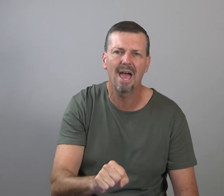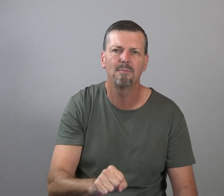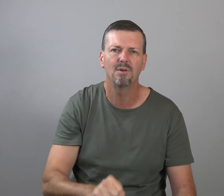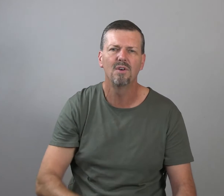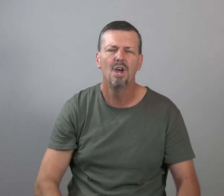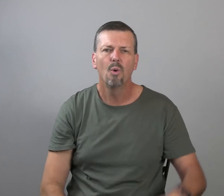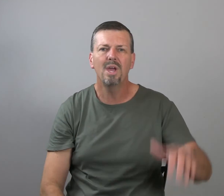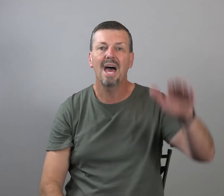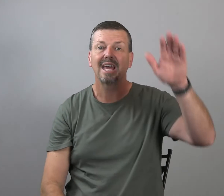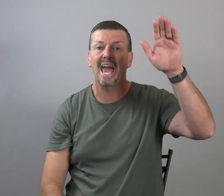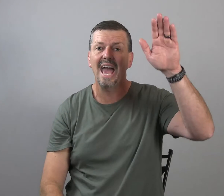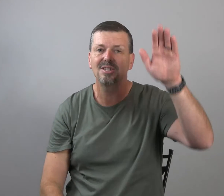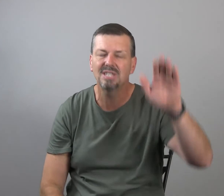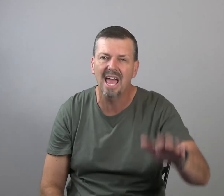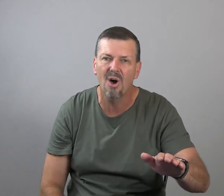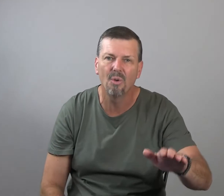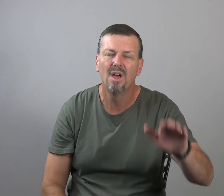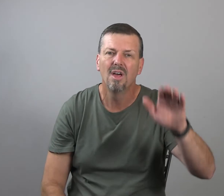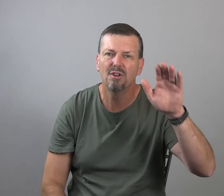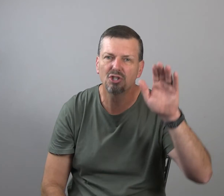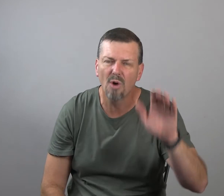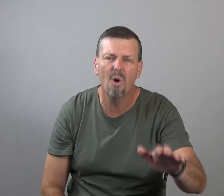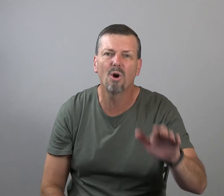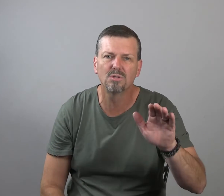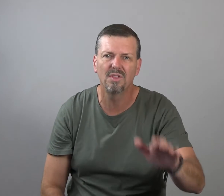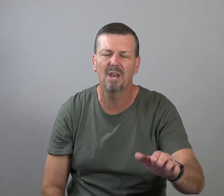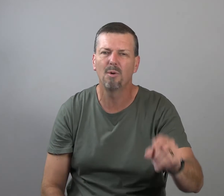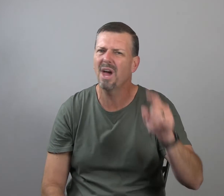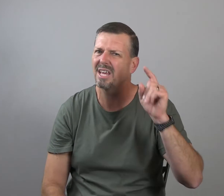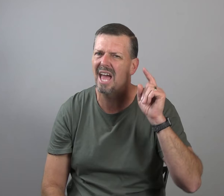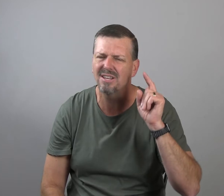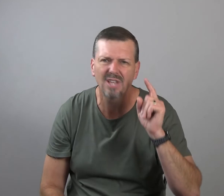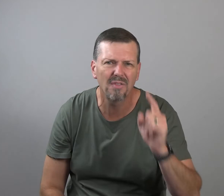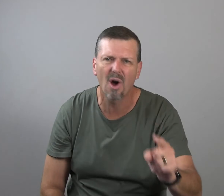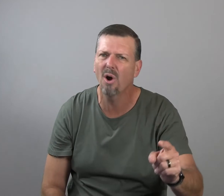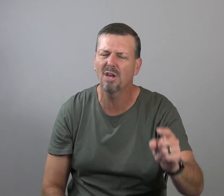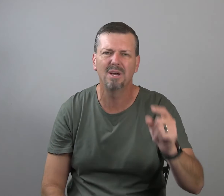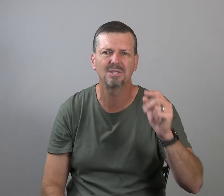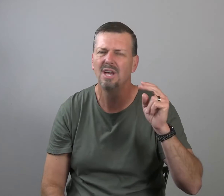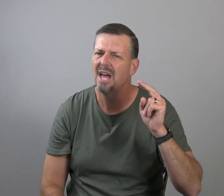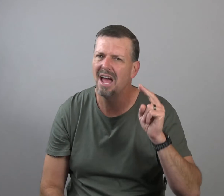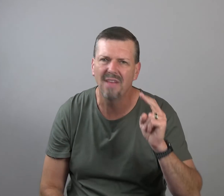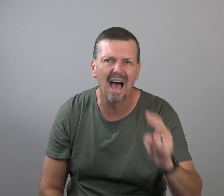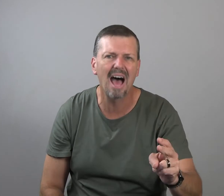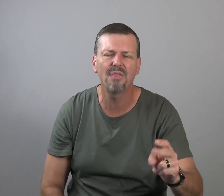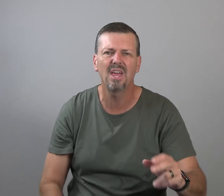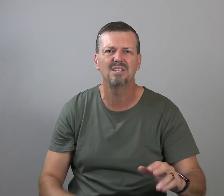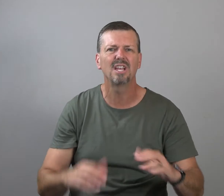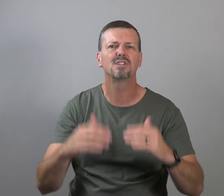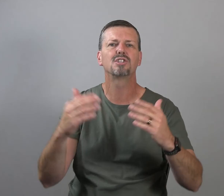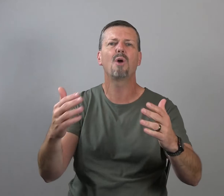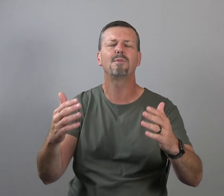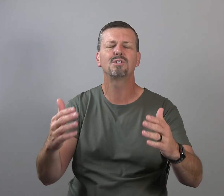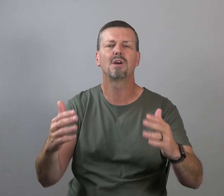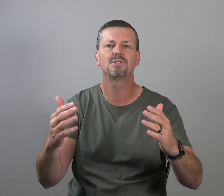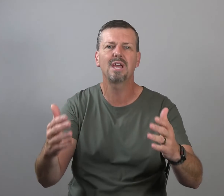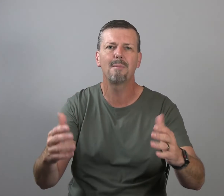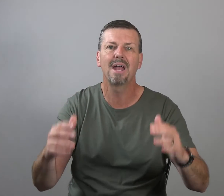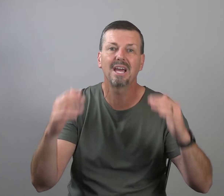captive. We've got to cast down the strongholds of the enemy. We've got to cast down the arguments and the high things that exalt themselves. Think about it